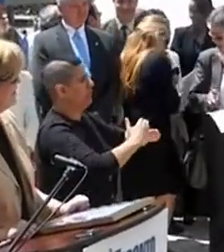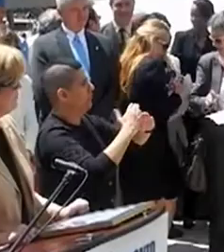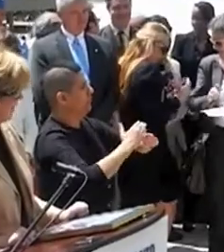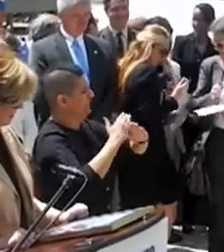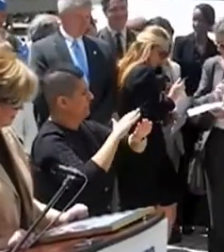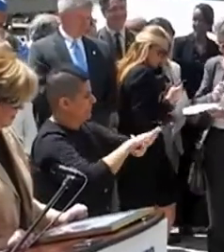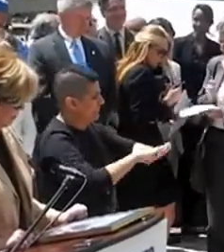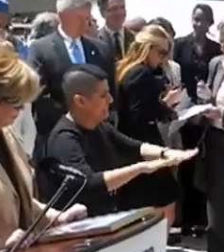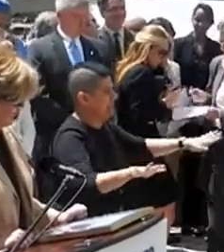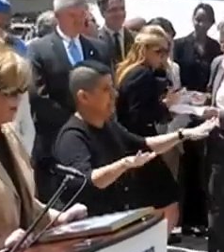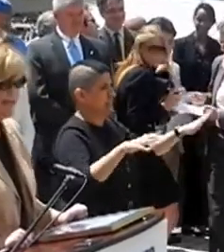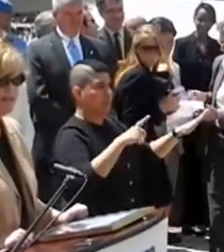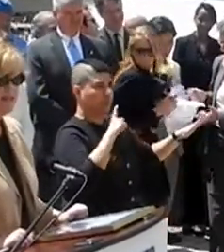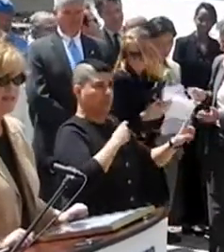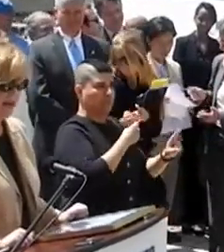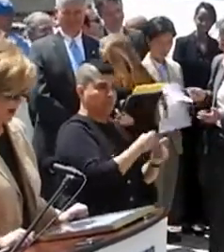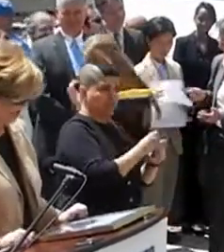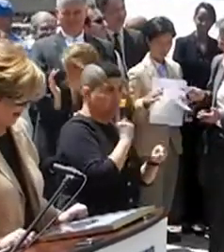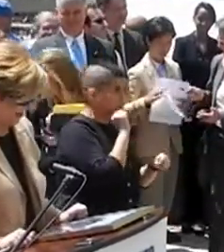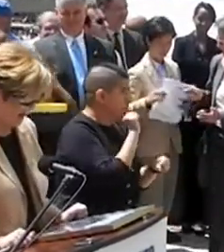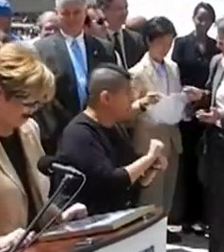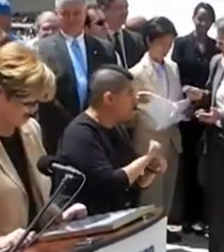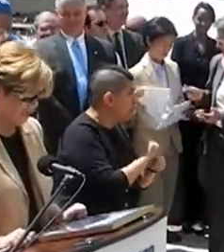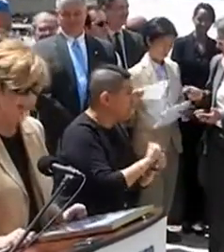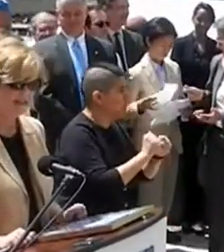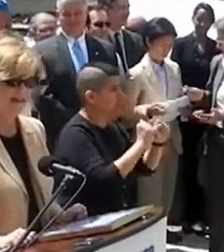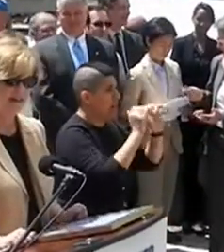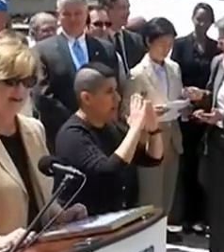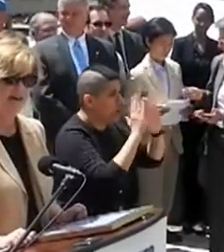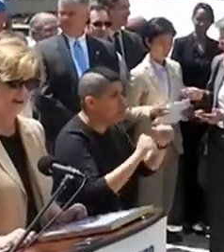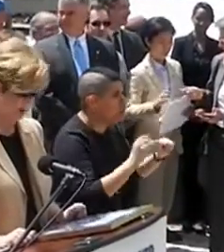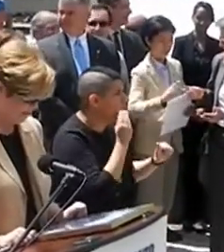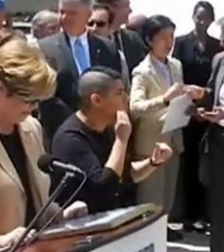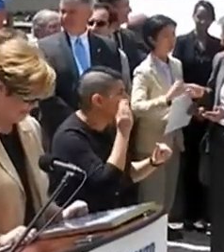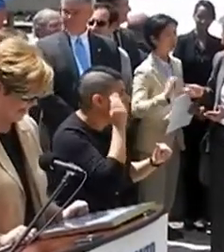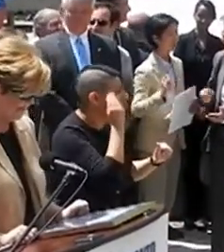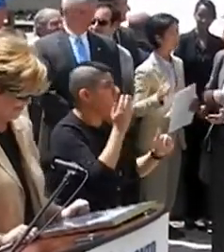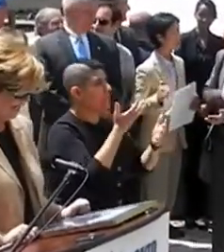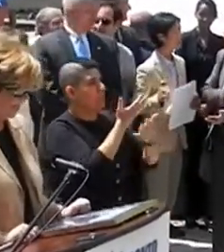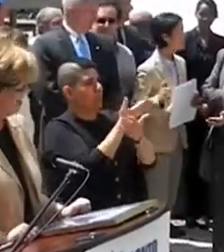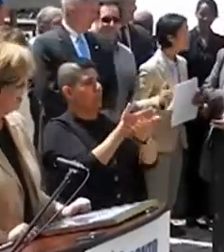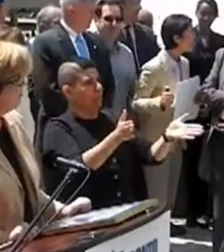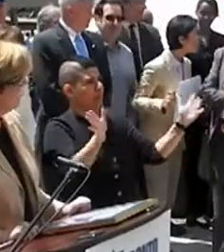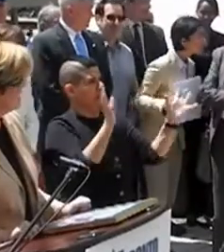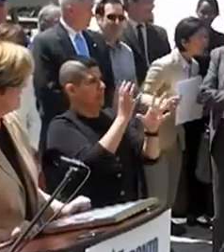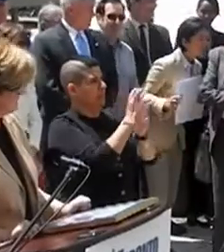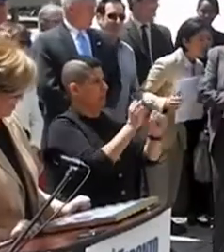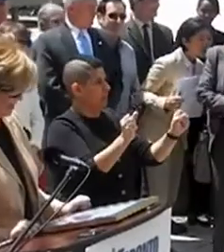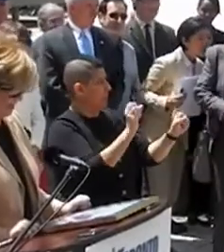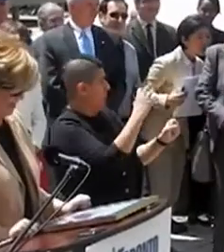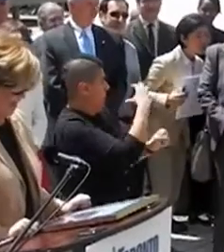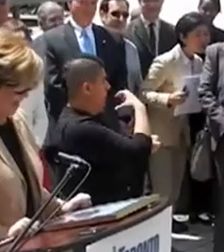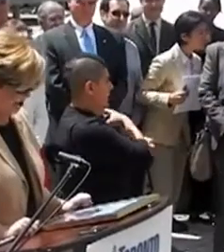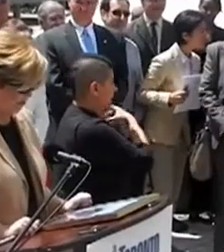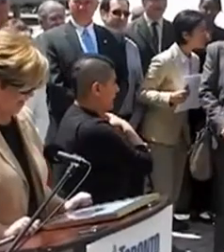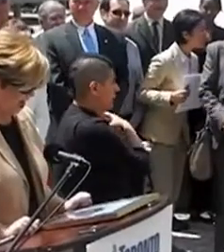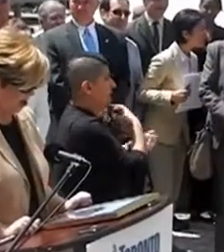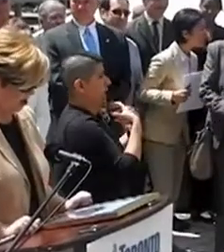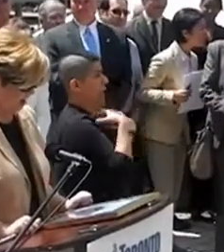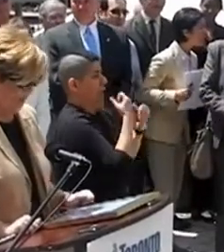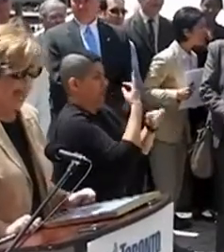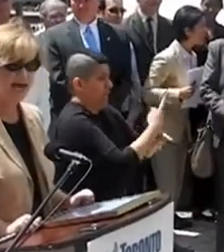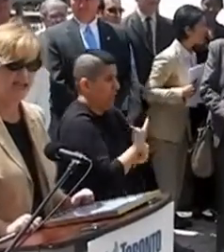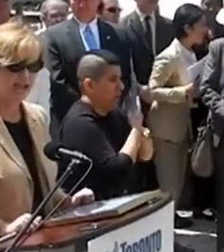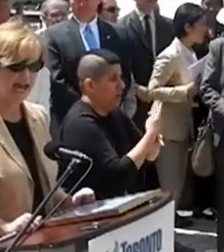that affect employment, affect housing, affect public safety, policing, health